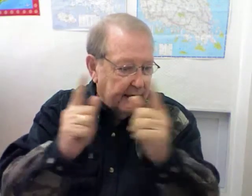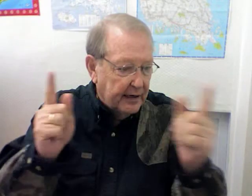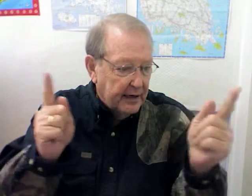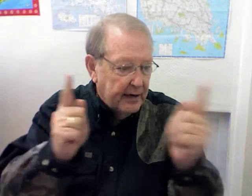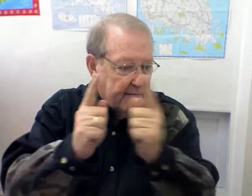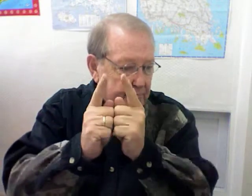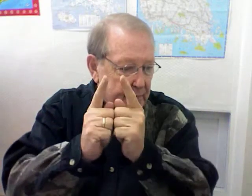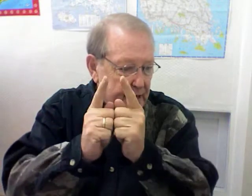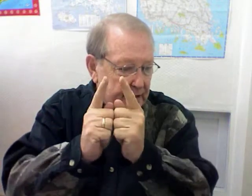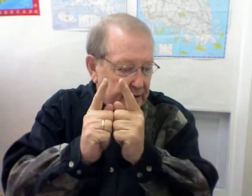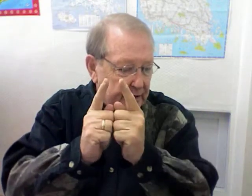Meet. Meet.